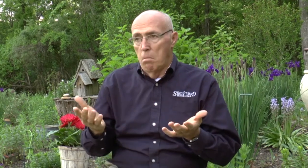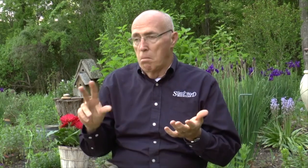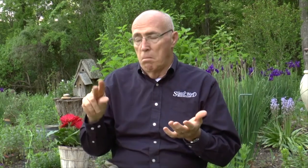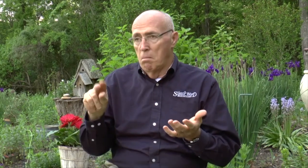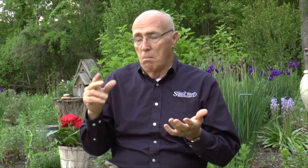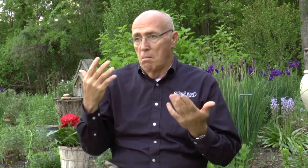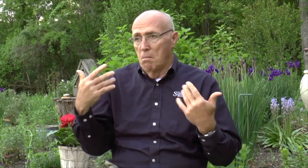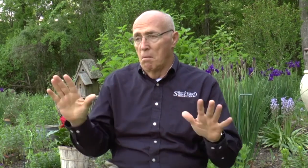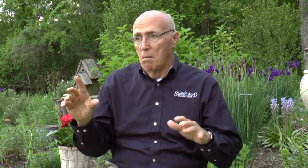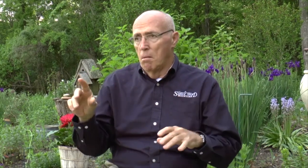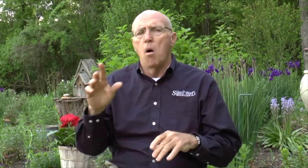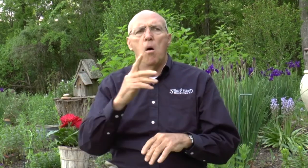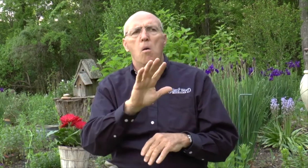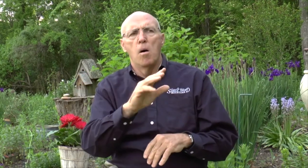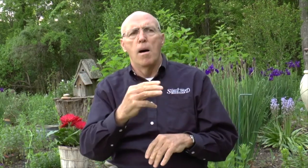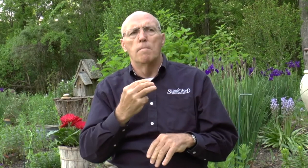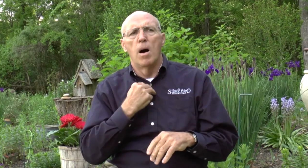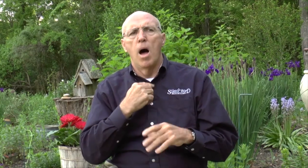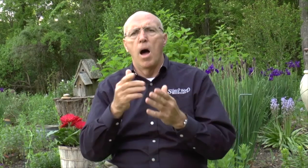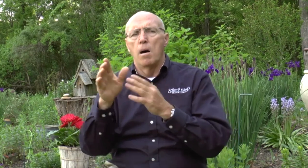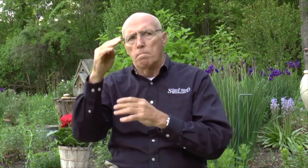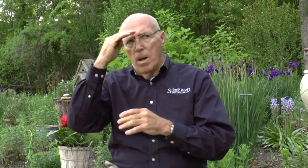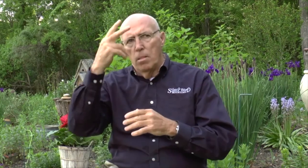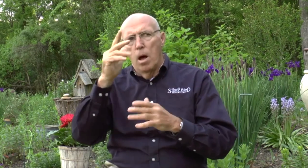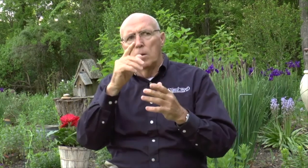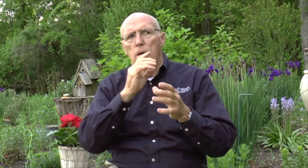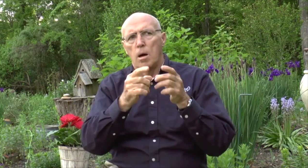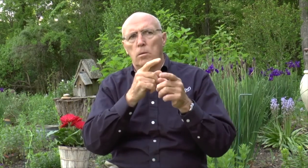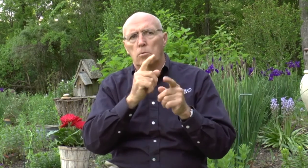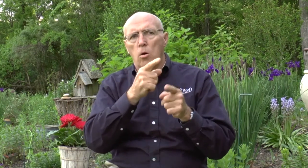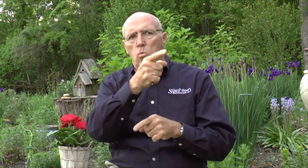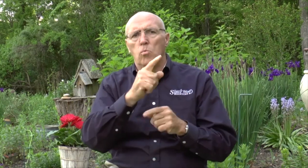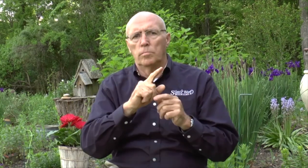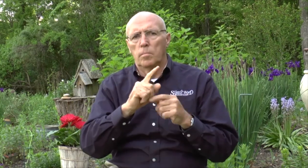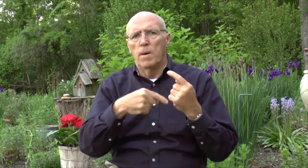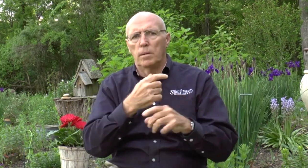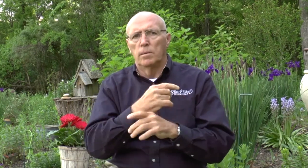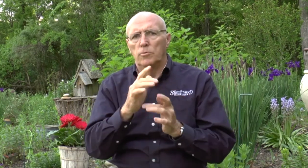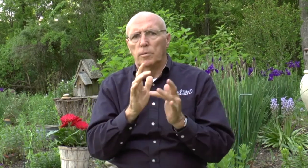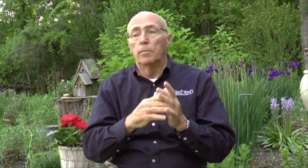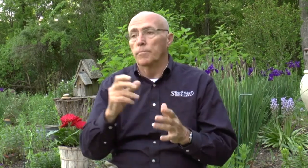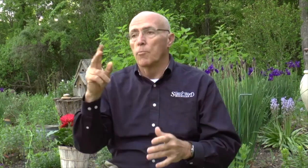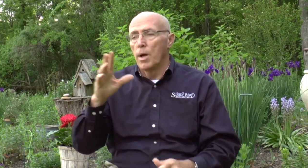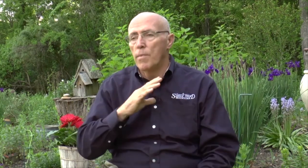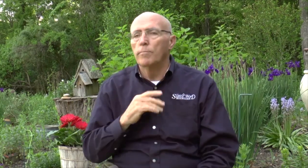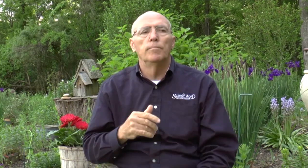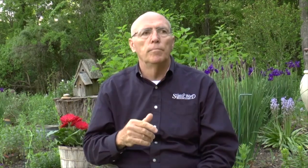what that means. No, I haven't done that. And Mary said, that's okay. Bill III, he'll talk to you about it. He'll talk to you about